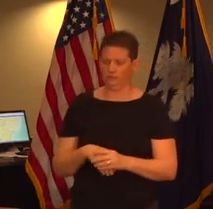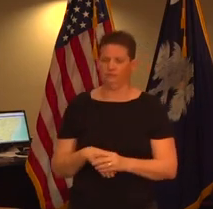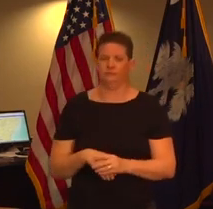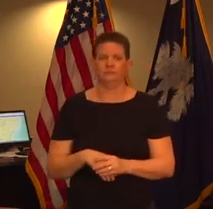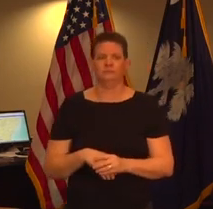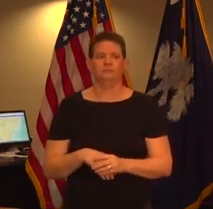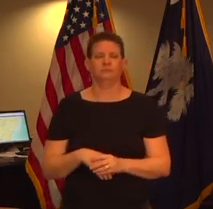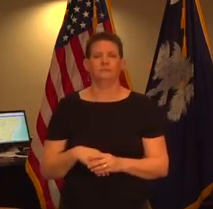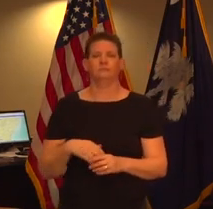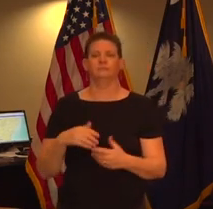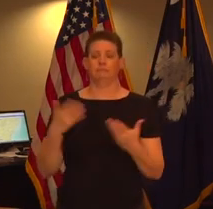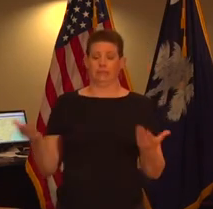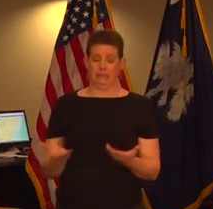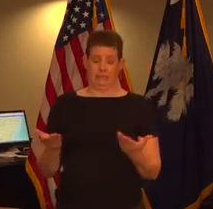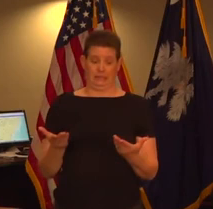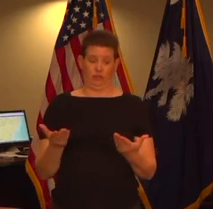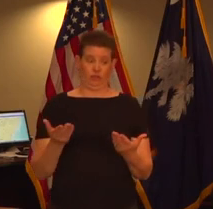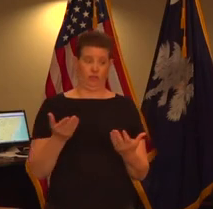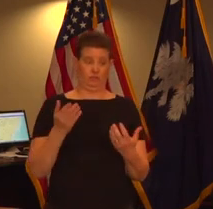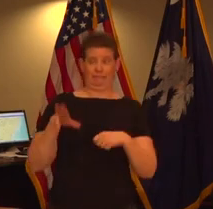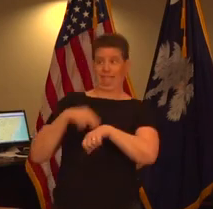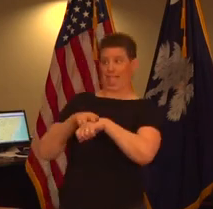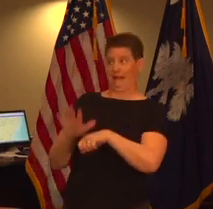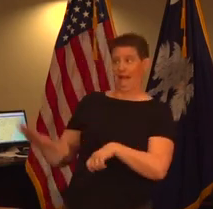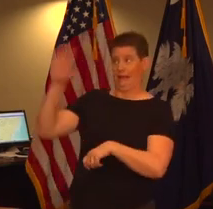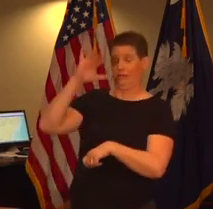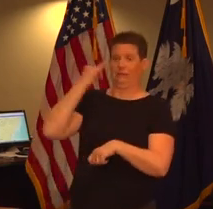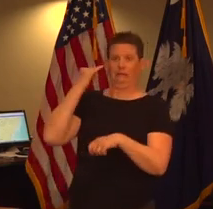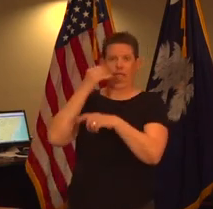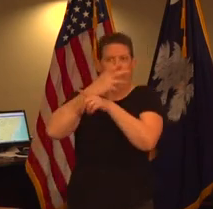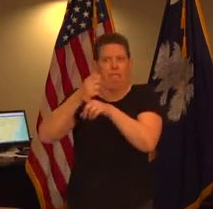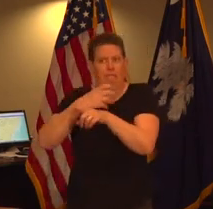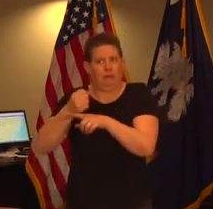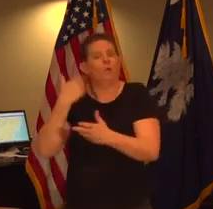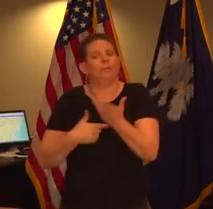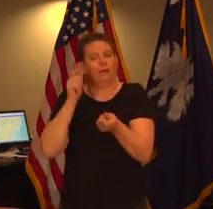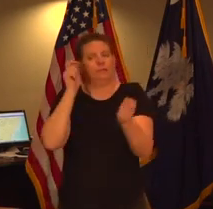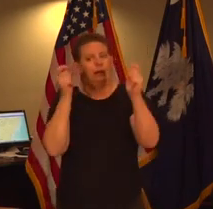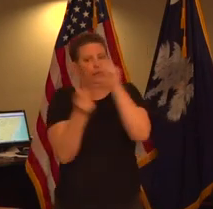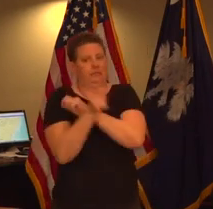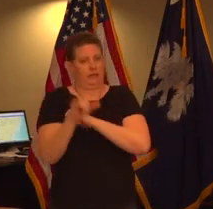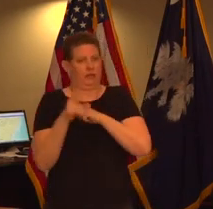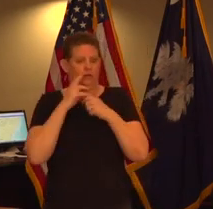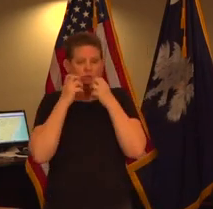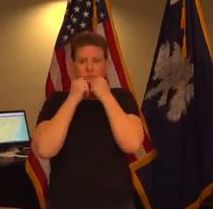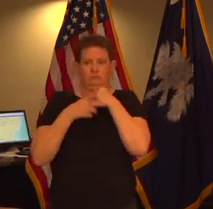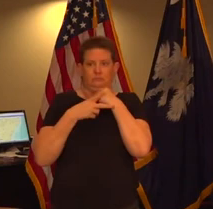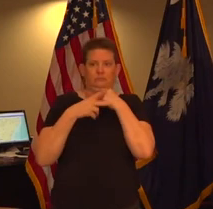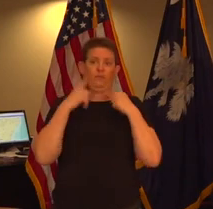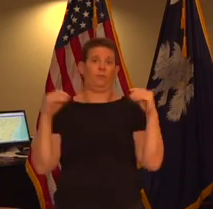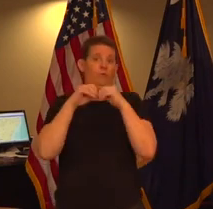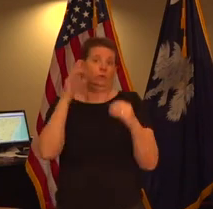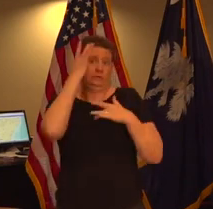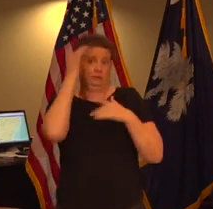testing availability here and nationally we may move to a practice of preserving testing for those who are more